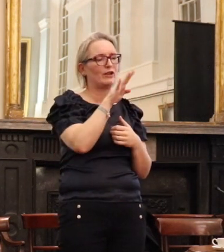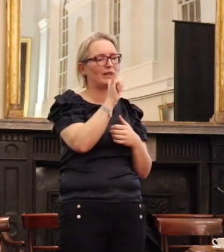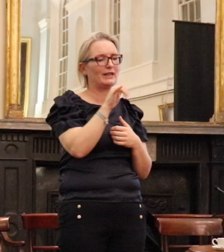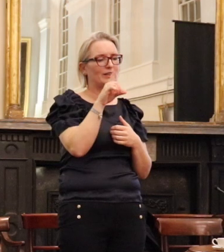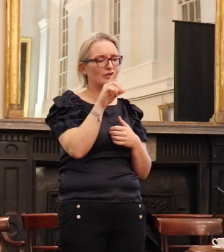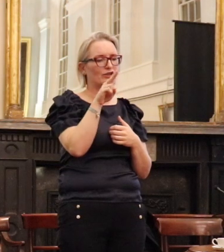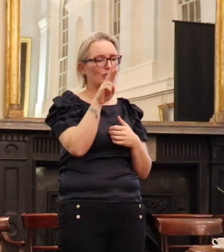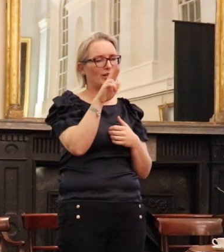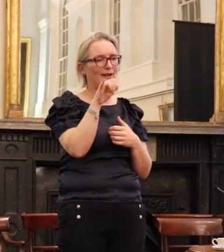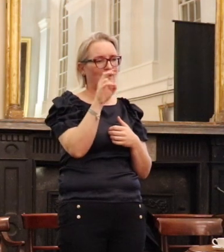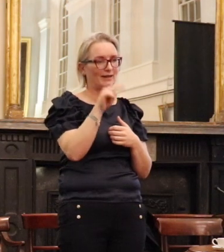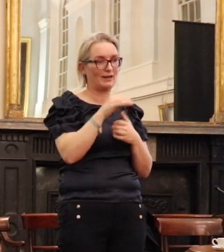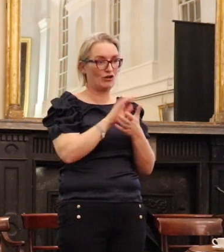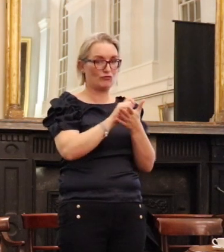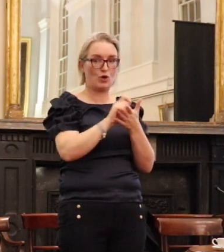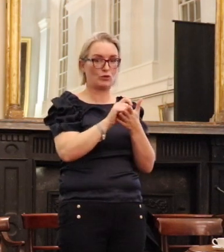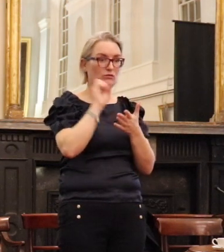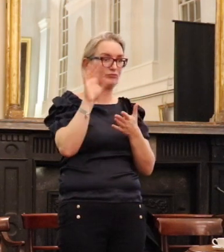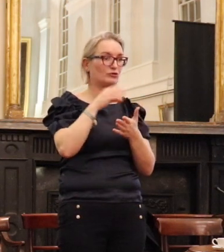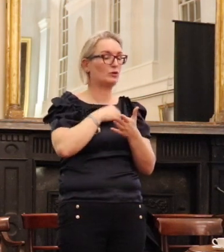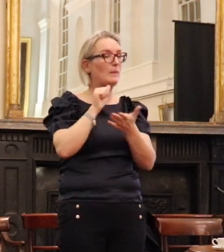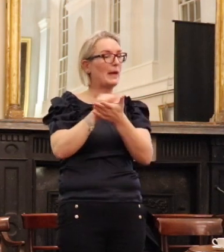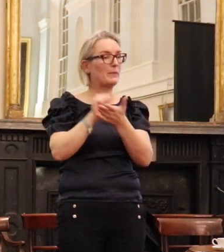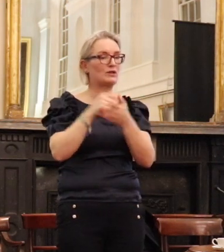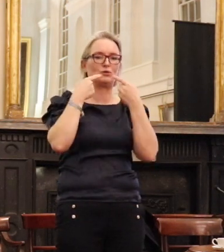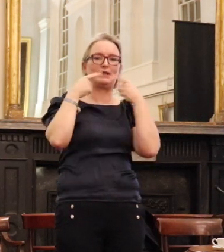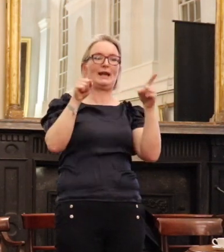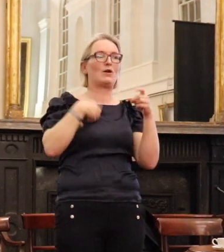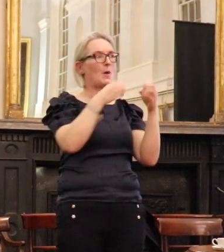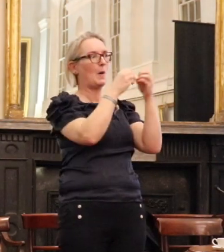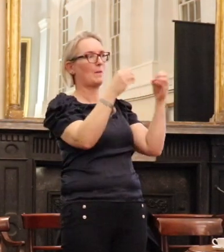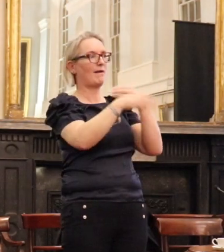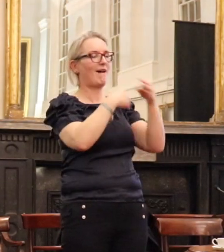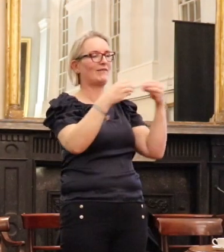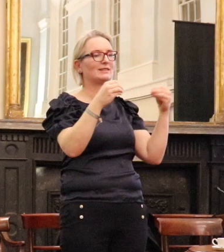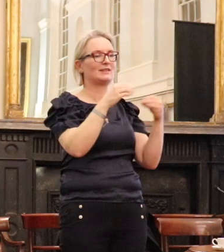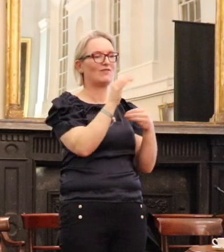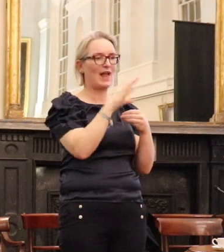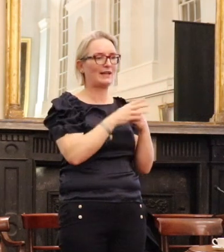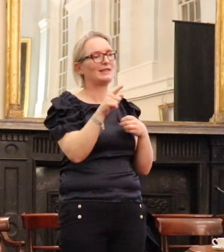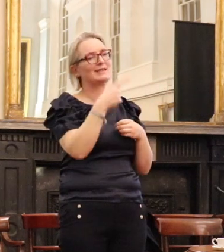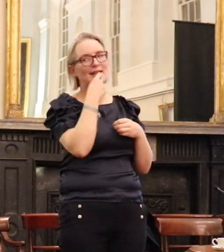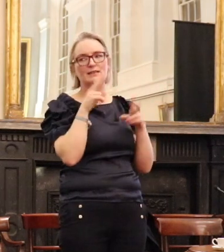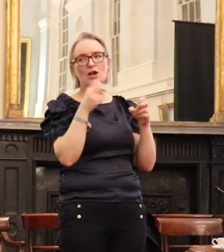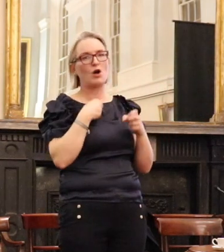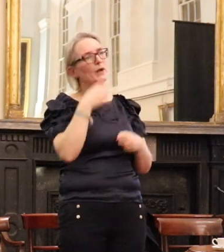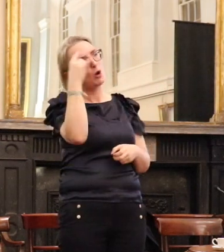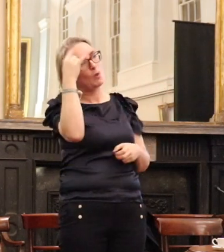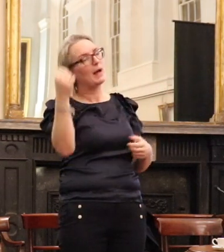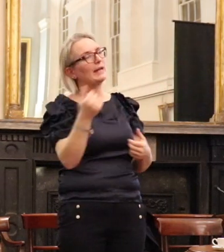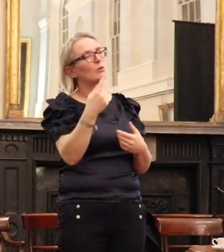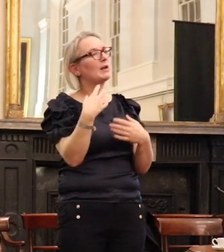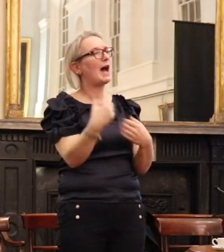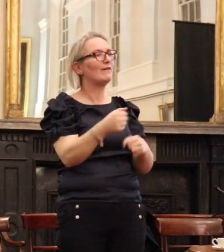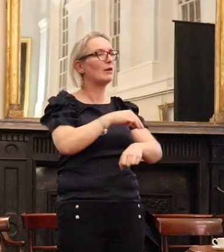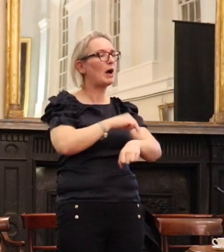in 1978 to the papers to declare the opening of the office. And he wrote, We hope that anyone having a difficulty can